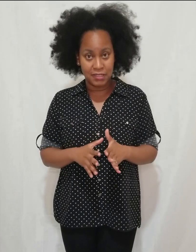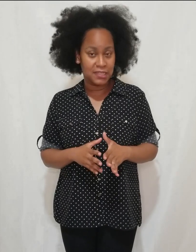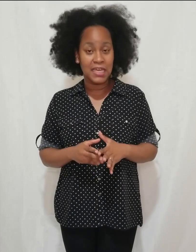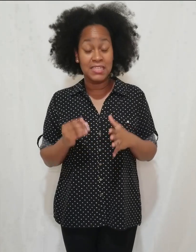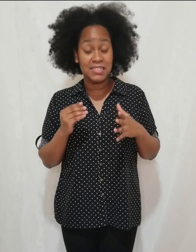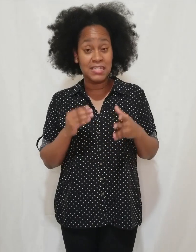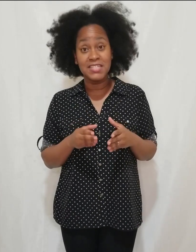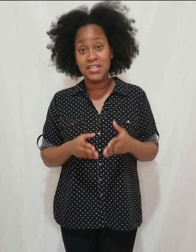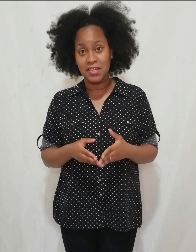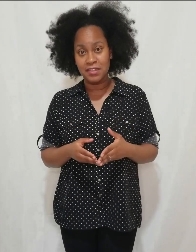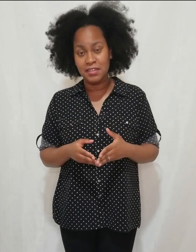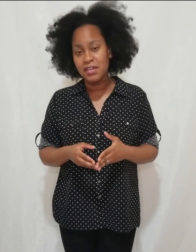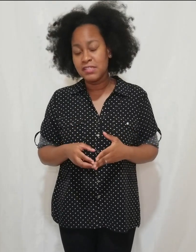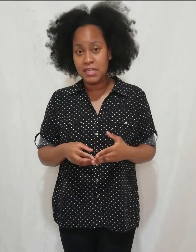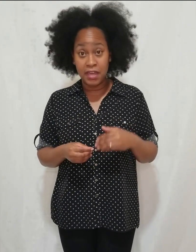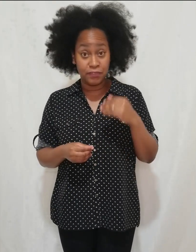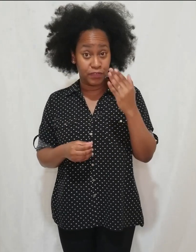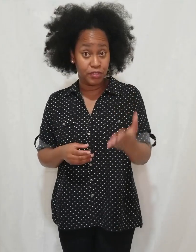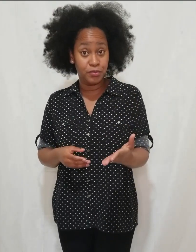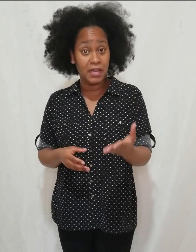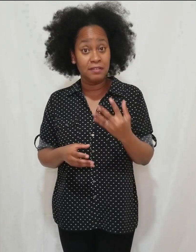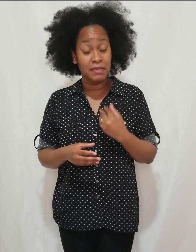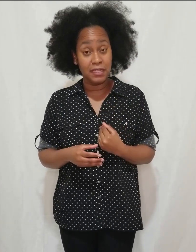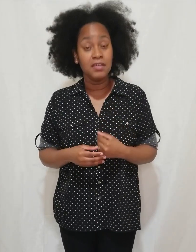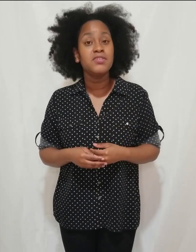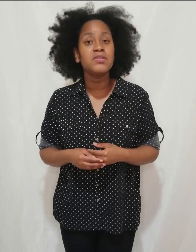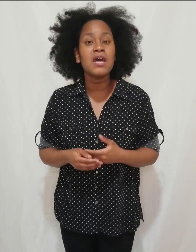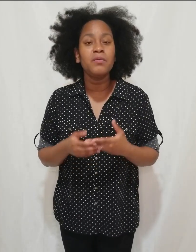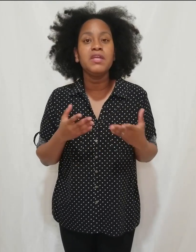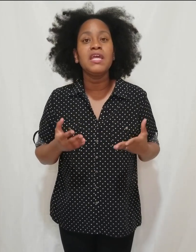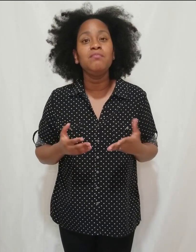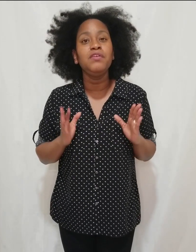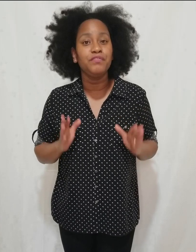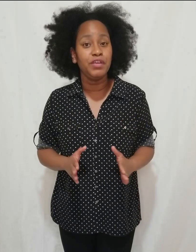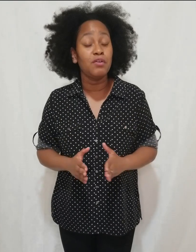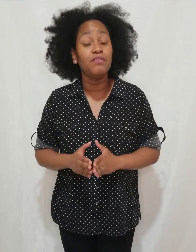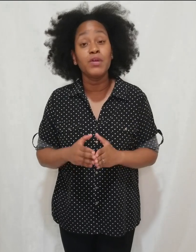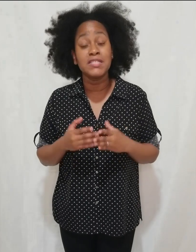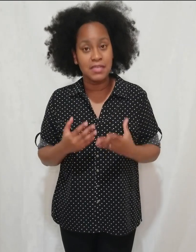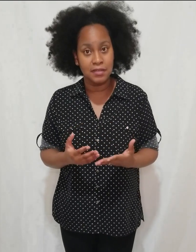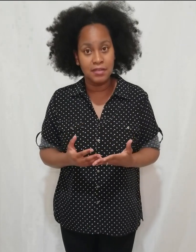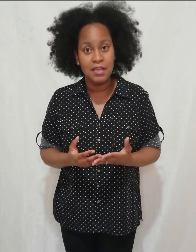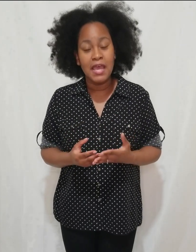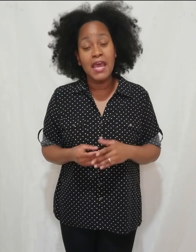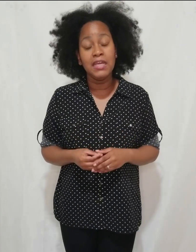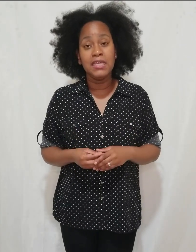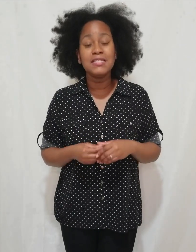that he sent to earth to die for you and me so that we can be free of our sin. And his